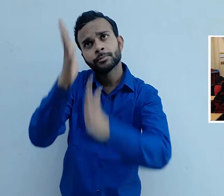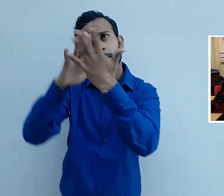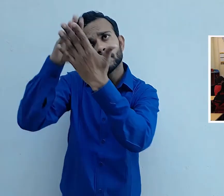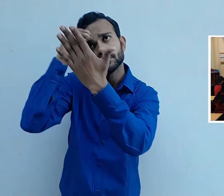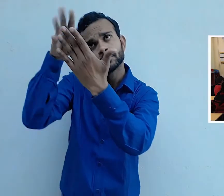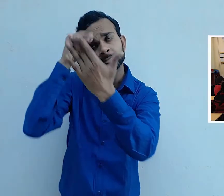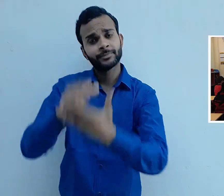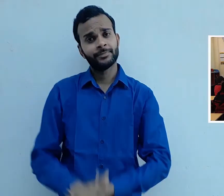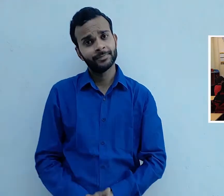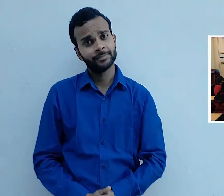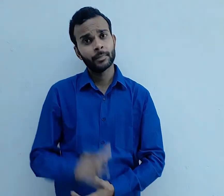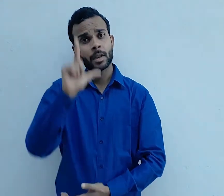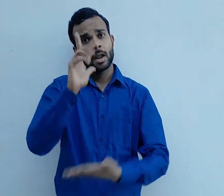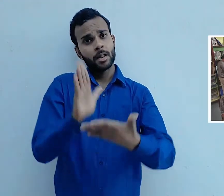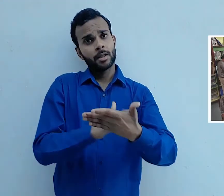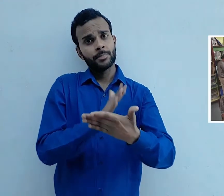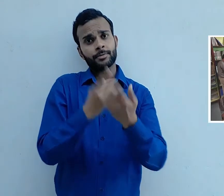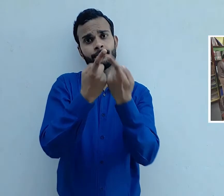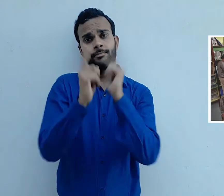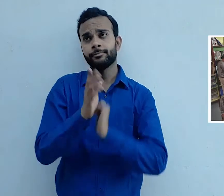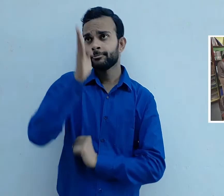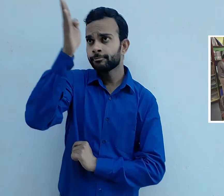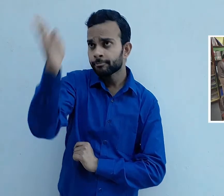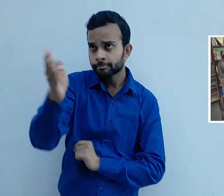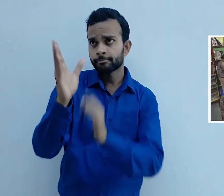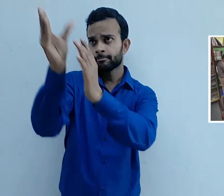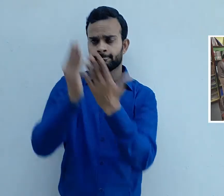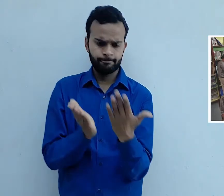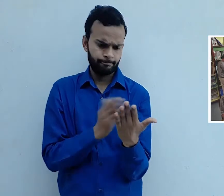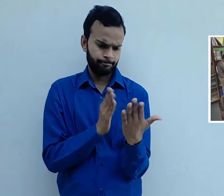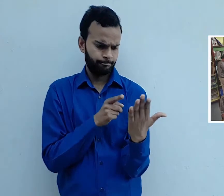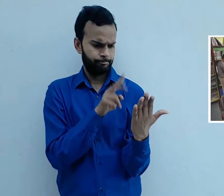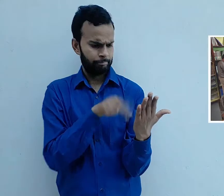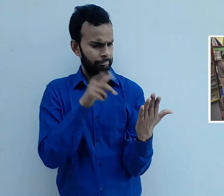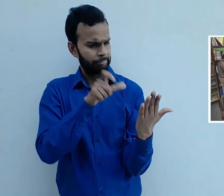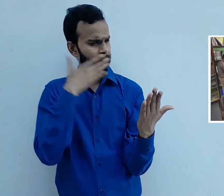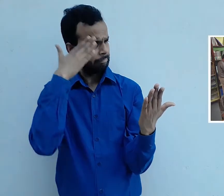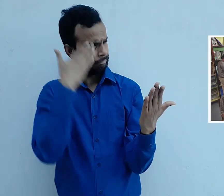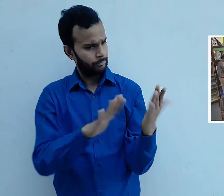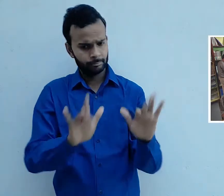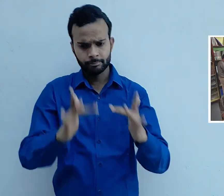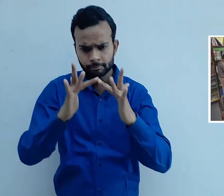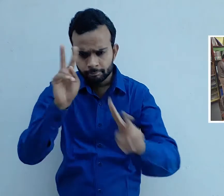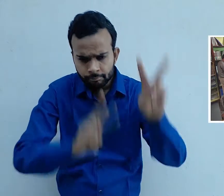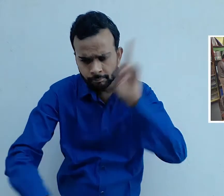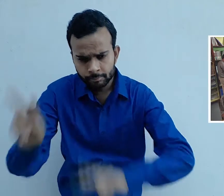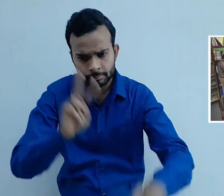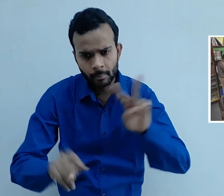through PowerPoint presentation. In library, computers are used to search the meaning of different vocabularies